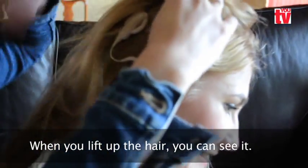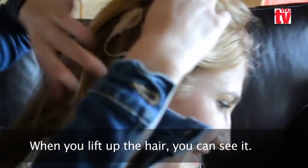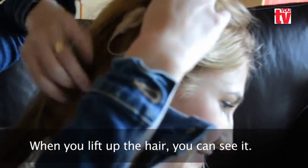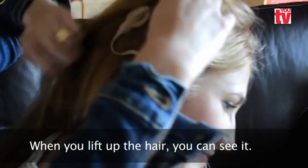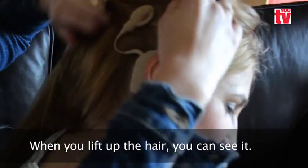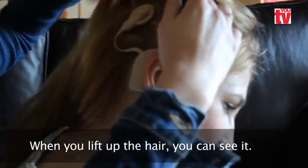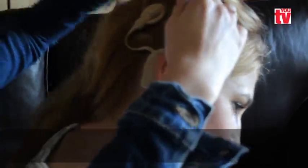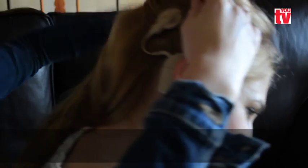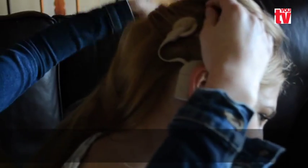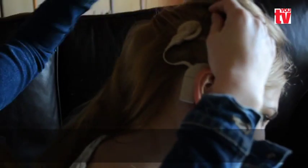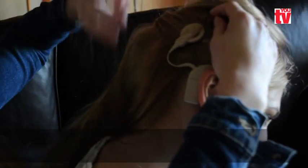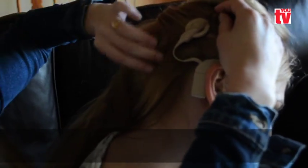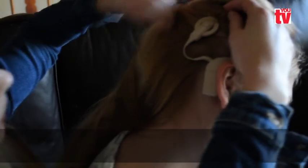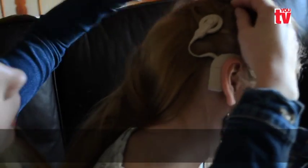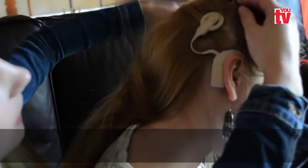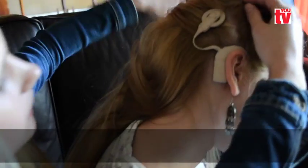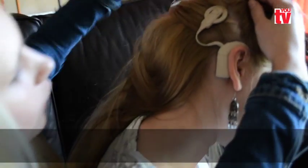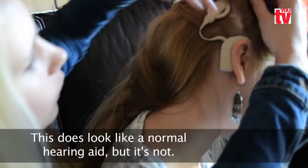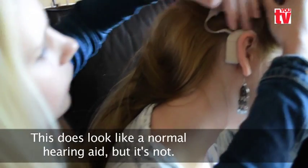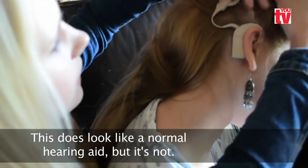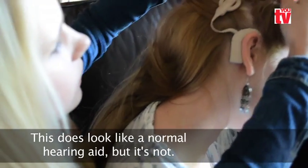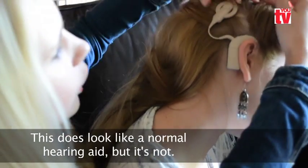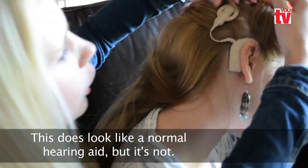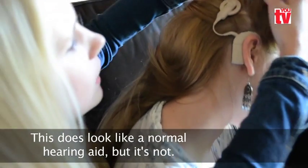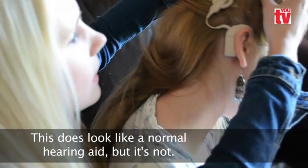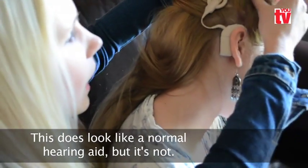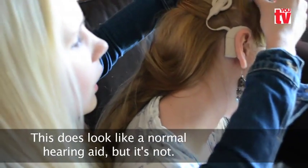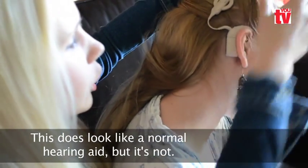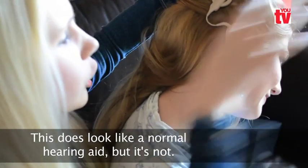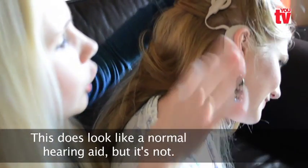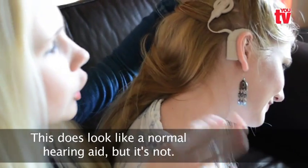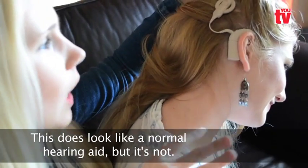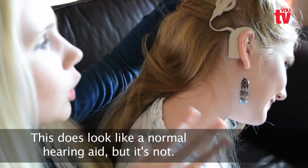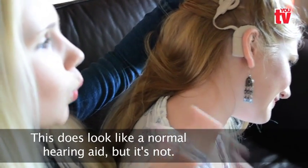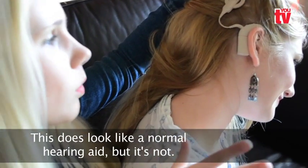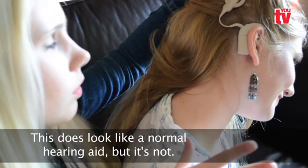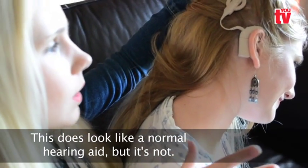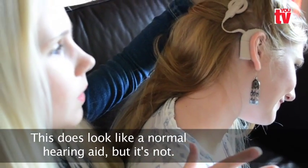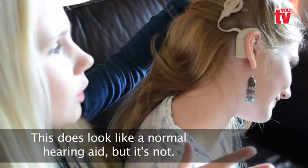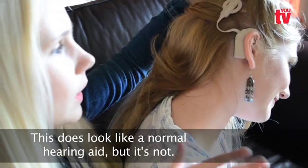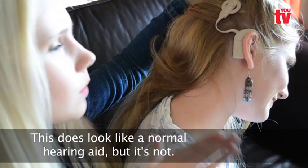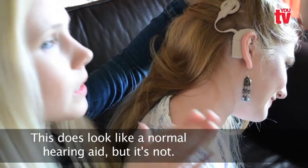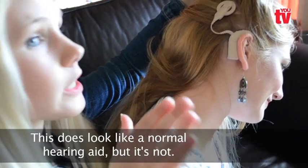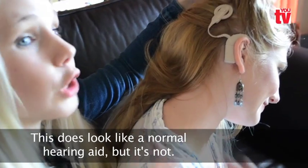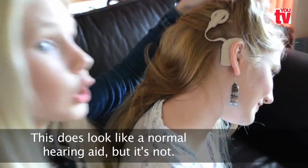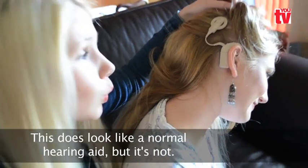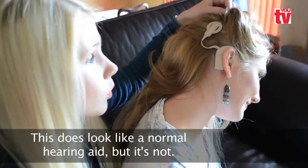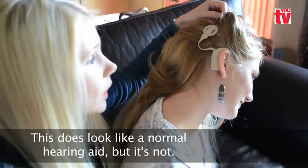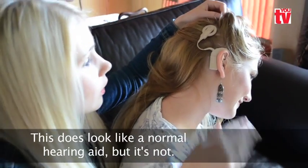can see it. Okay, so this looks like, it could look like a normal hearing aid, but it is not a normal hearing